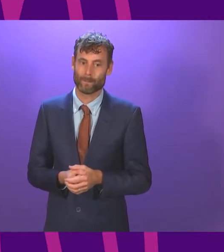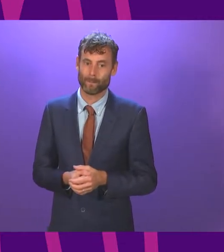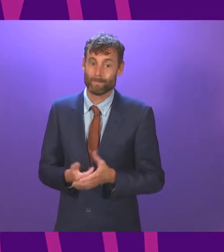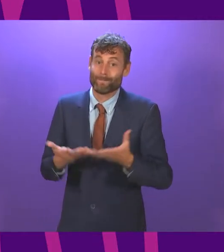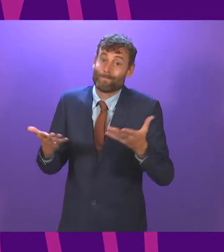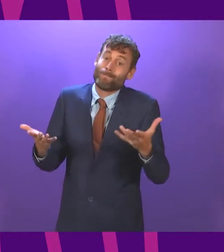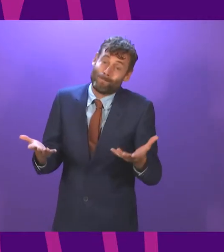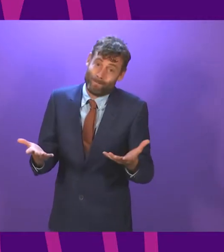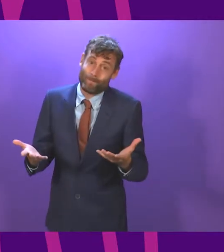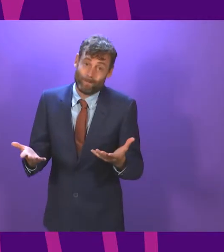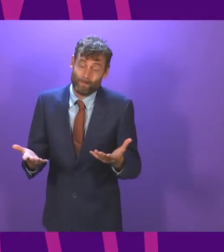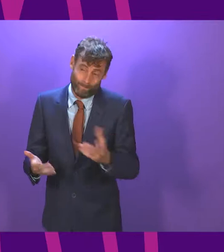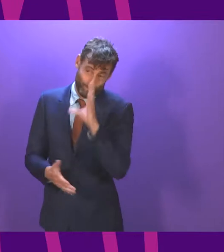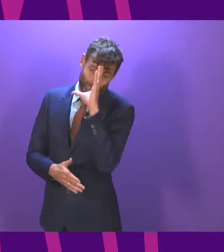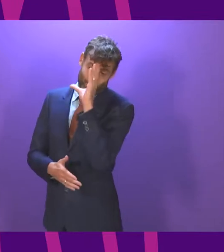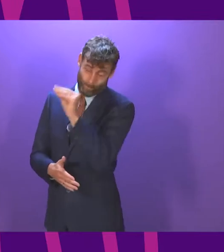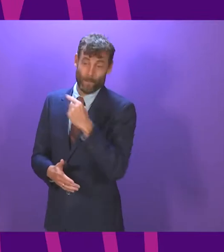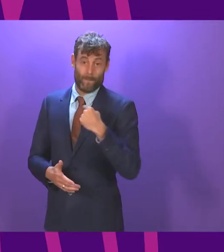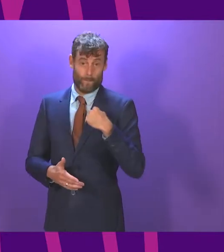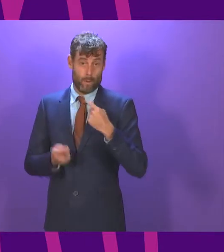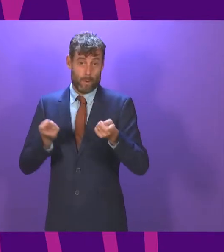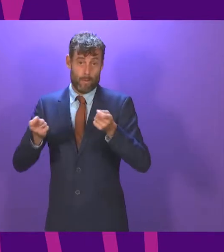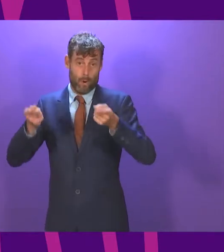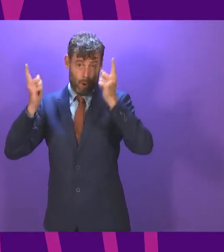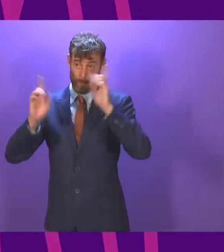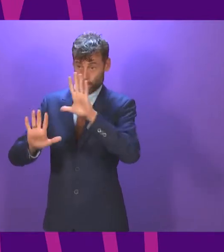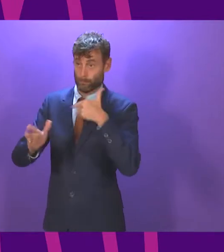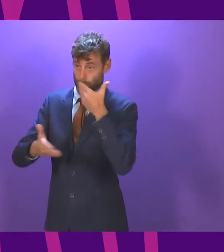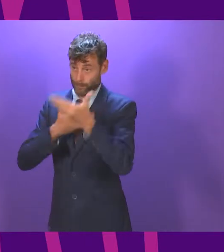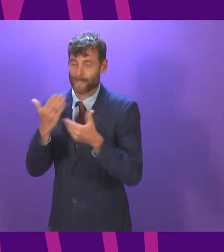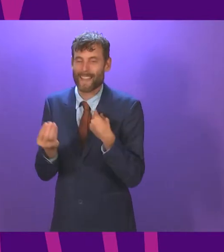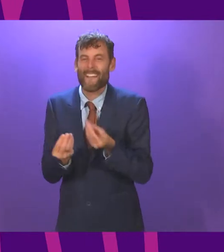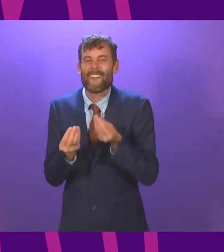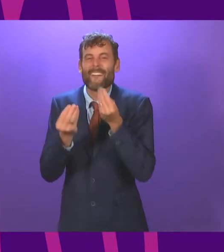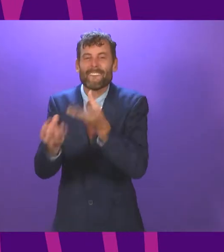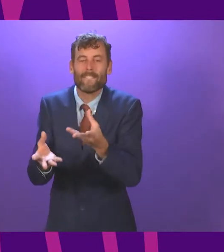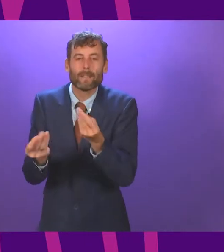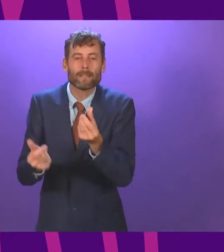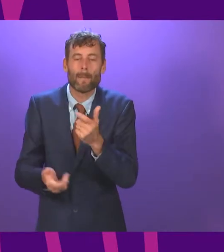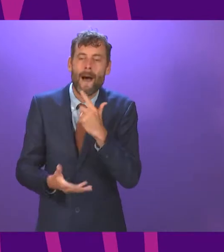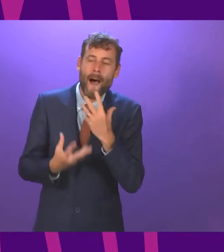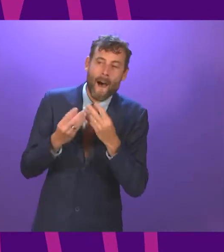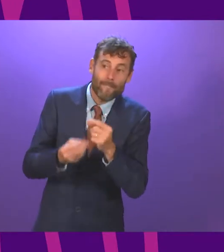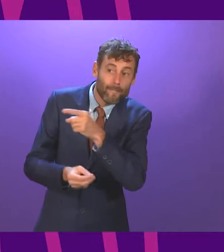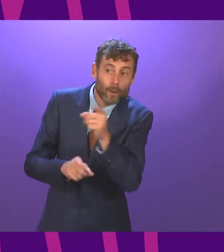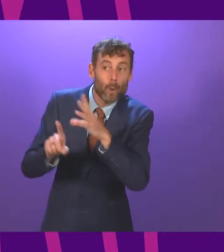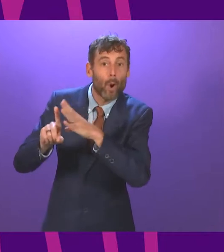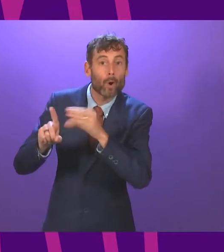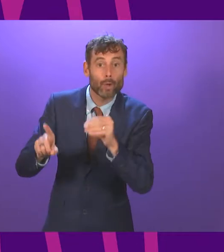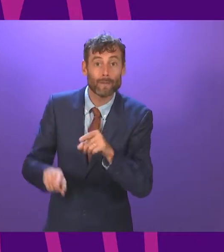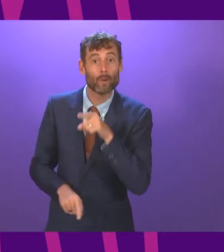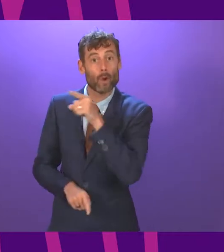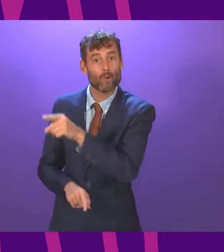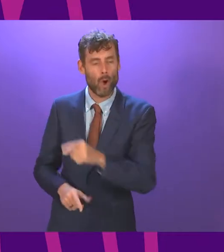so this presiding officer is me providing some gentle advice to the Conservatives that their approach to this